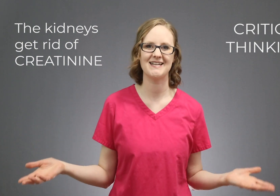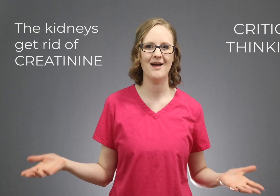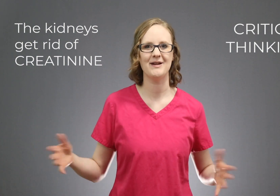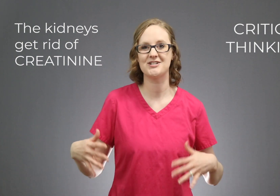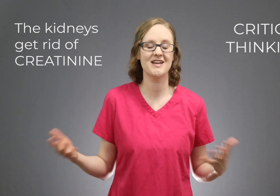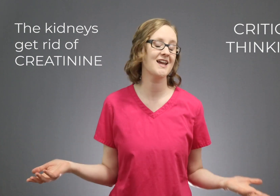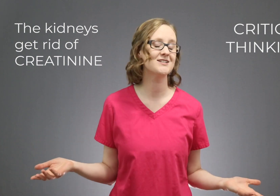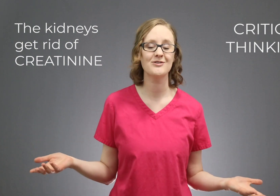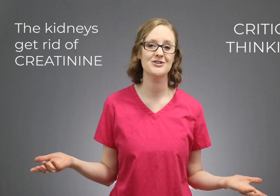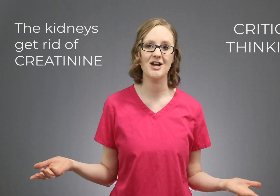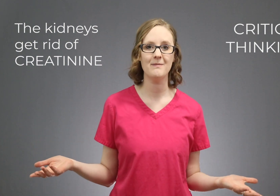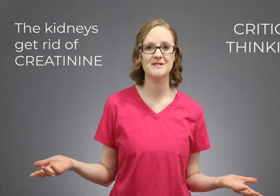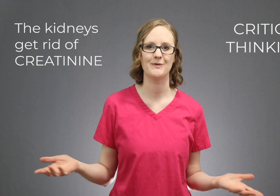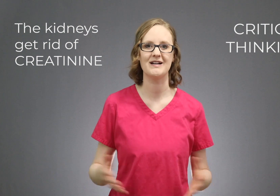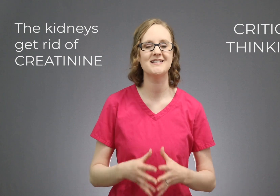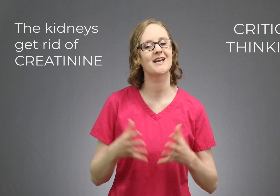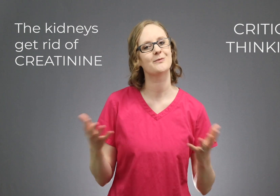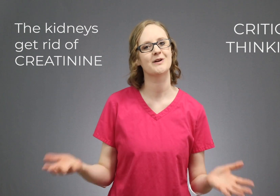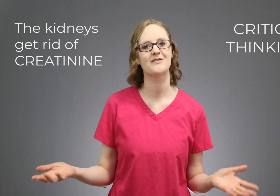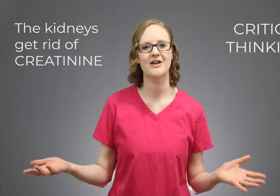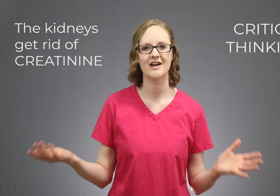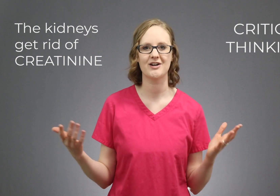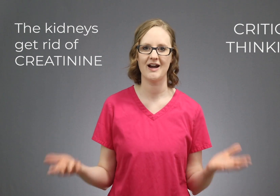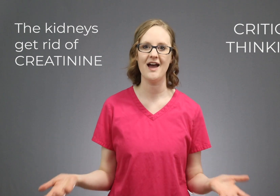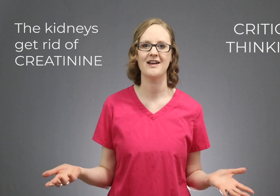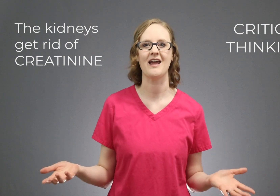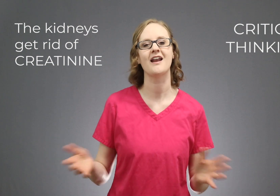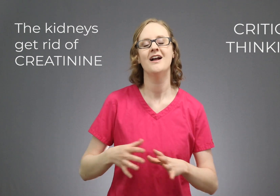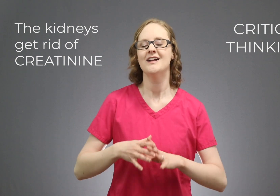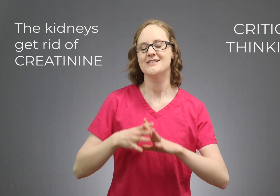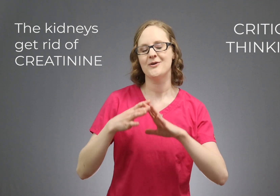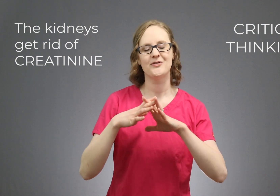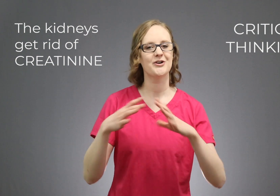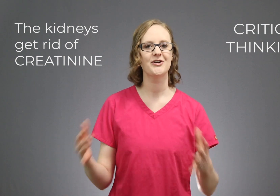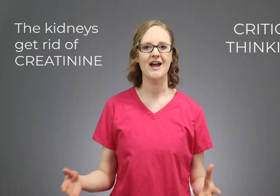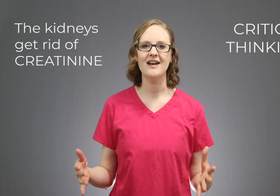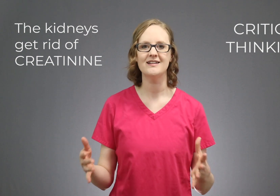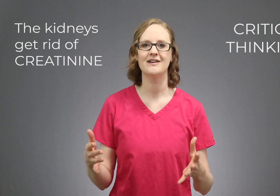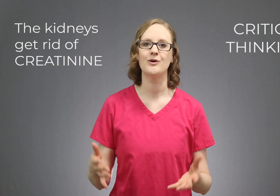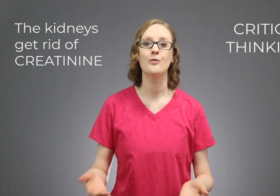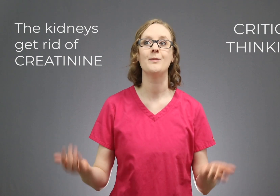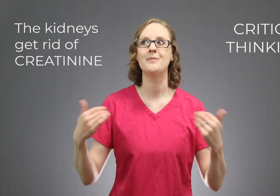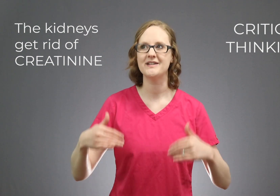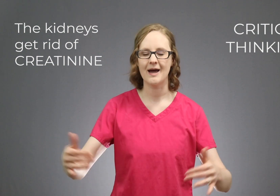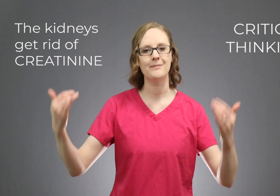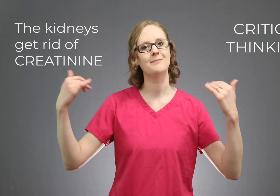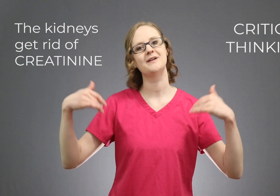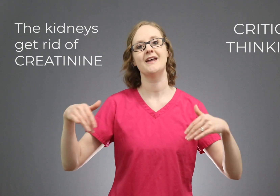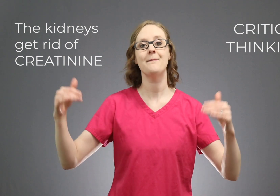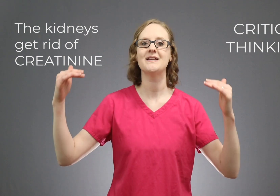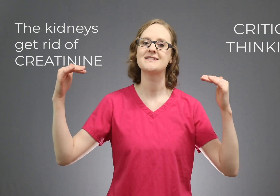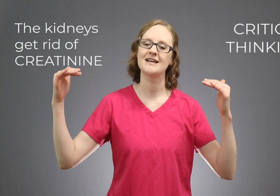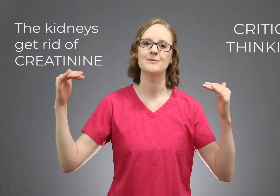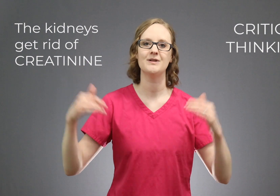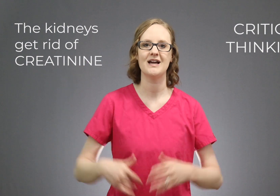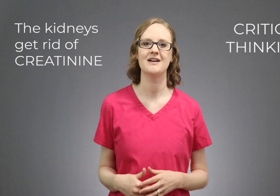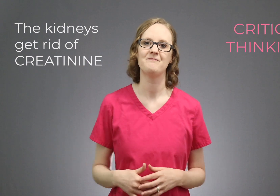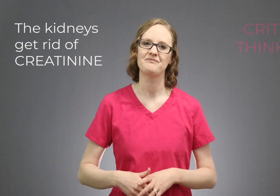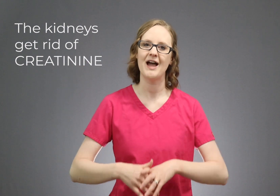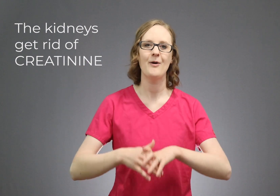damaged. They can't do their job as well to get rid of all that creatinine. So the creatinine level will build up and build up inside the blood. Now,